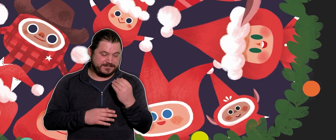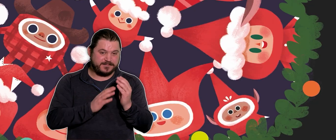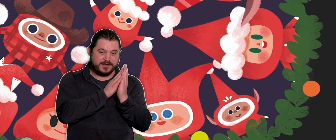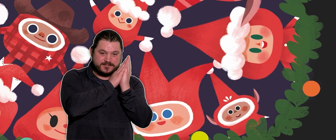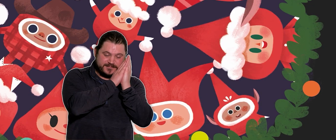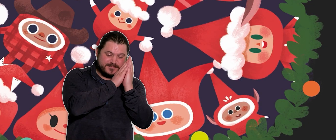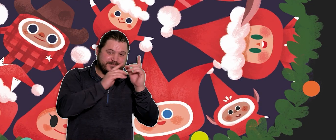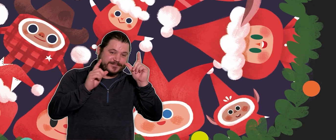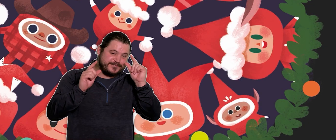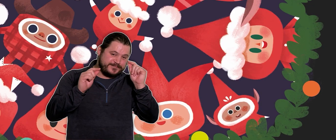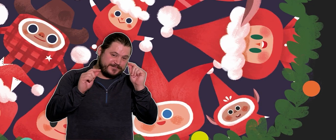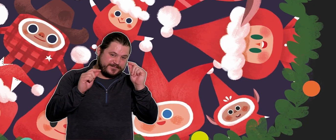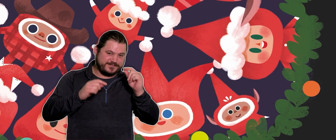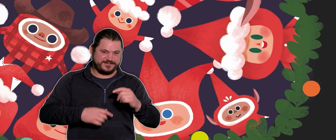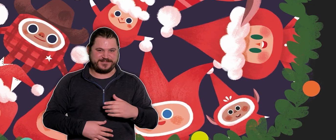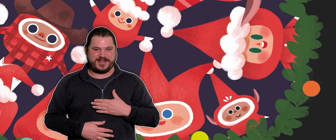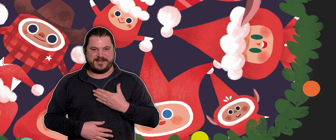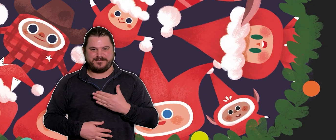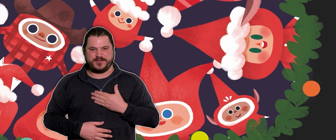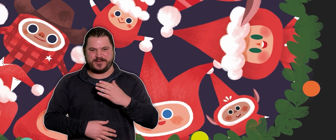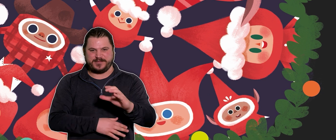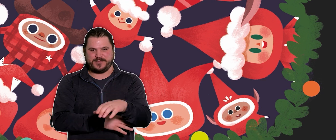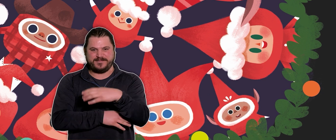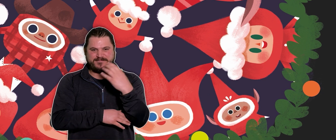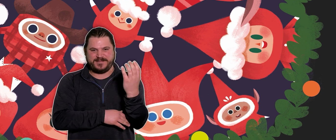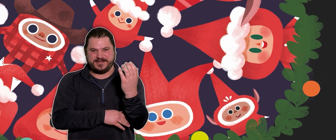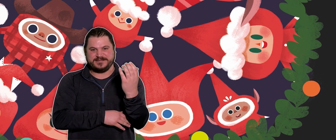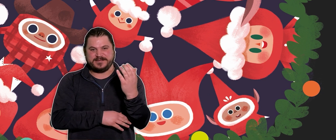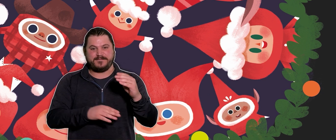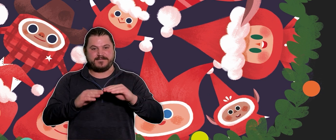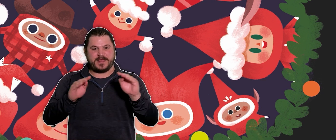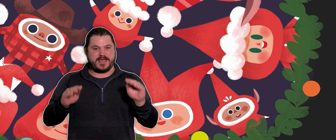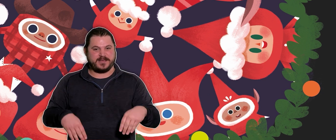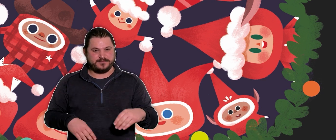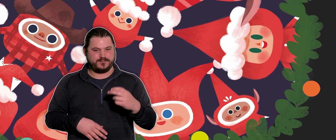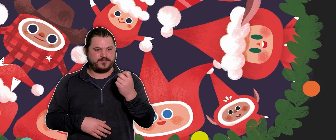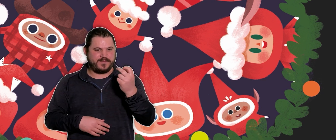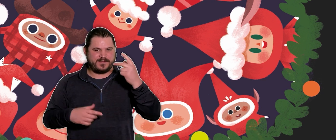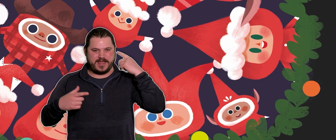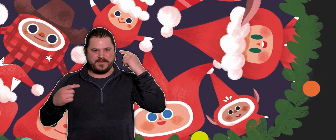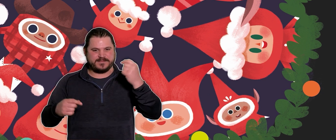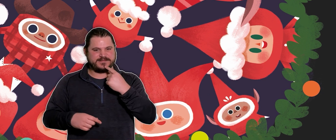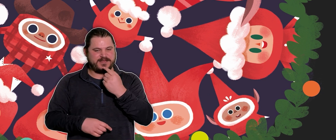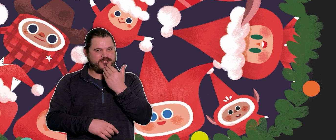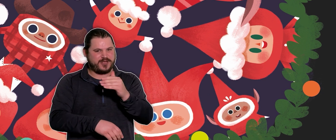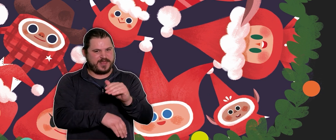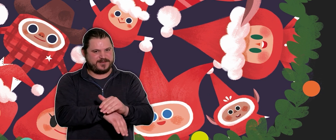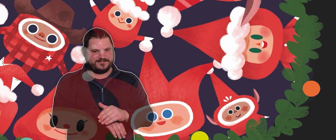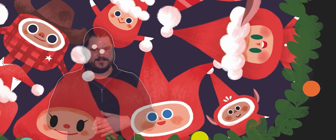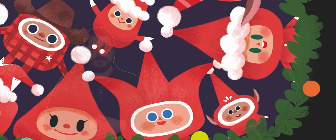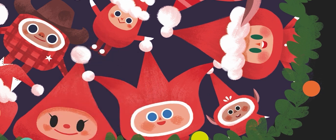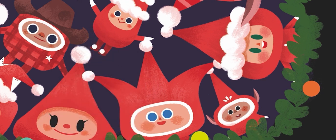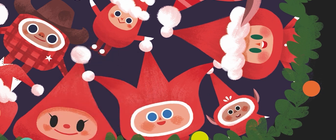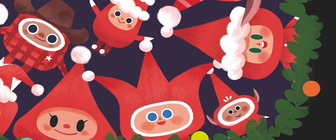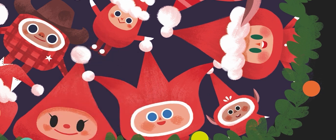to bed now, and shut your eyes tight. Merry Christmas, dear Montana. Twelve elves say good night.